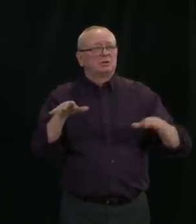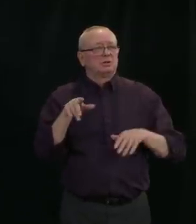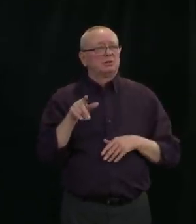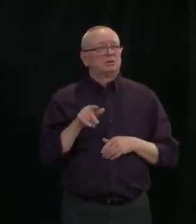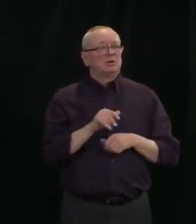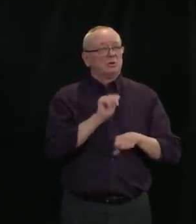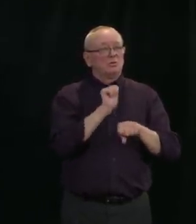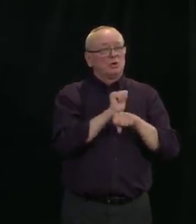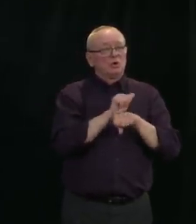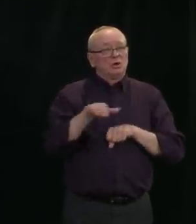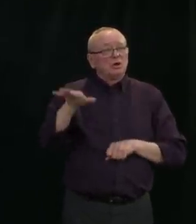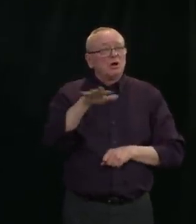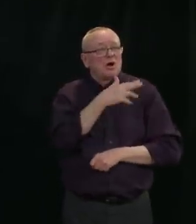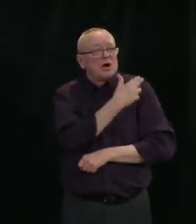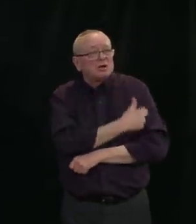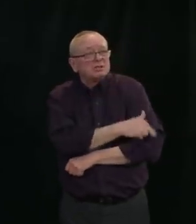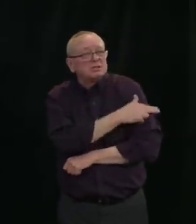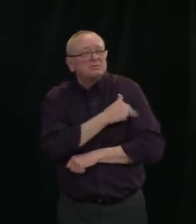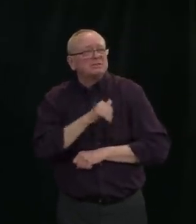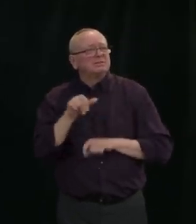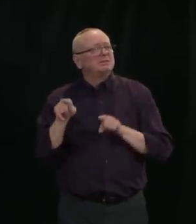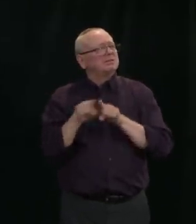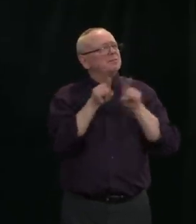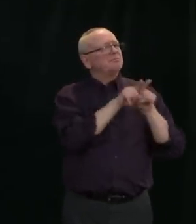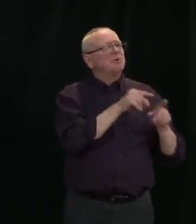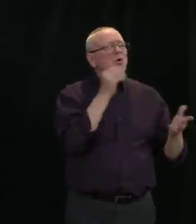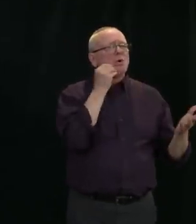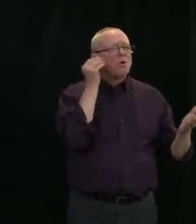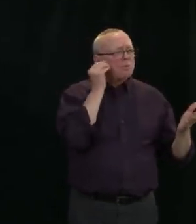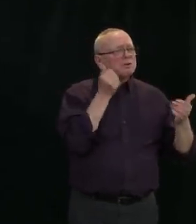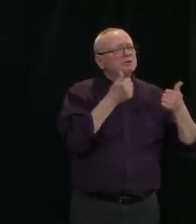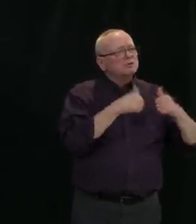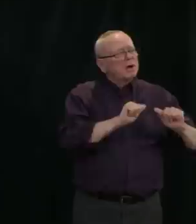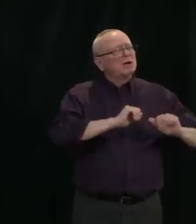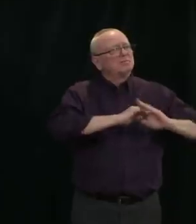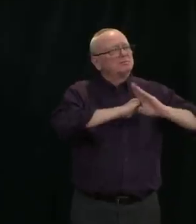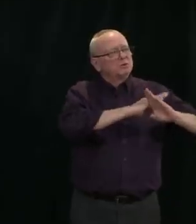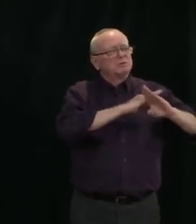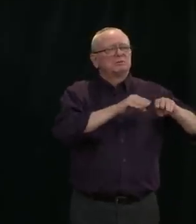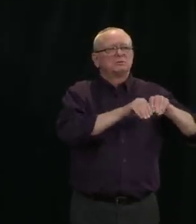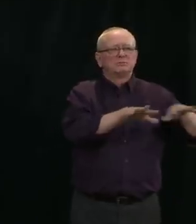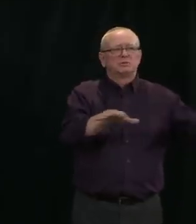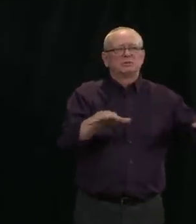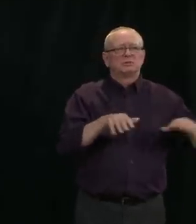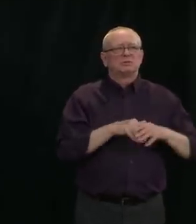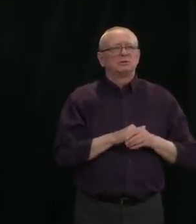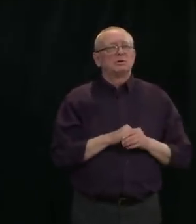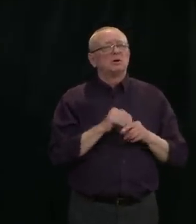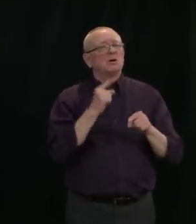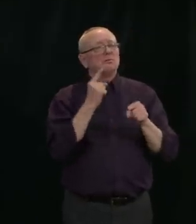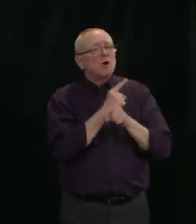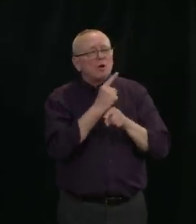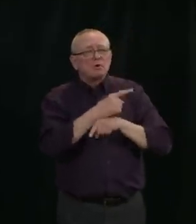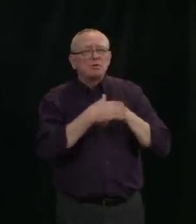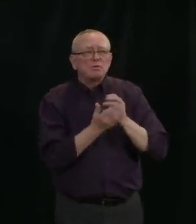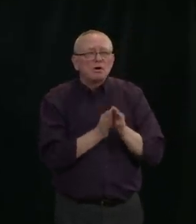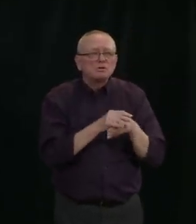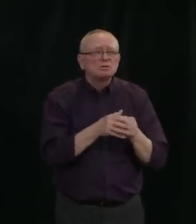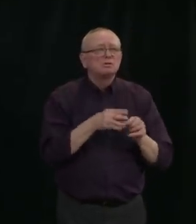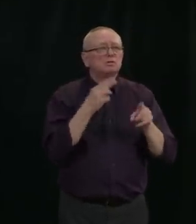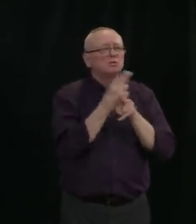including proper hand washing and other preventive measures, have always been part of healthcare professionals' daily lives.